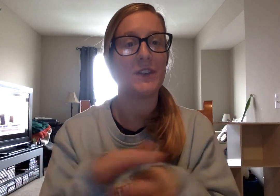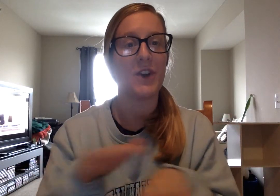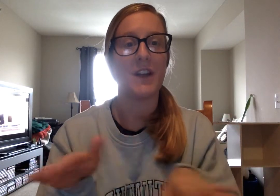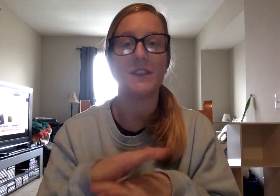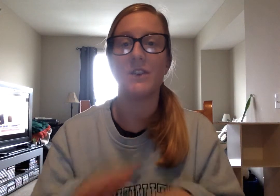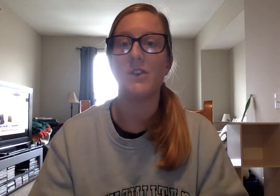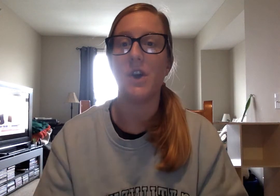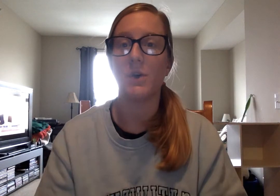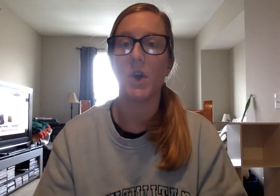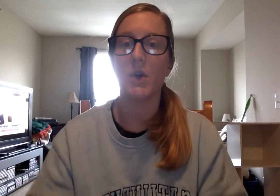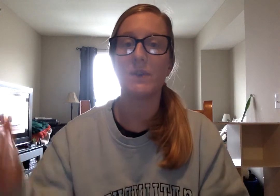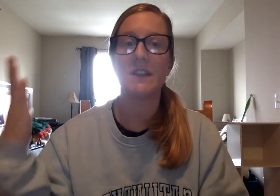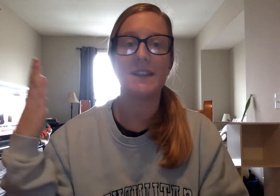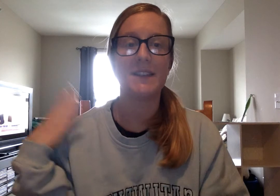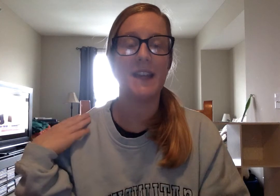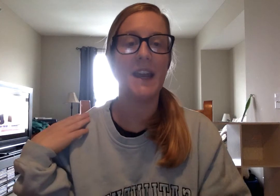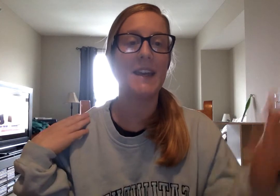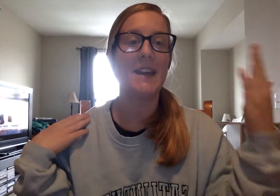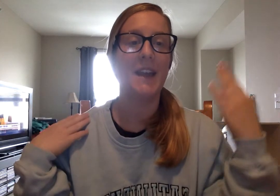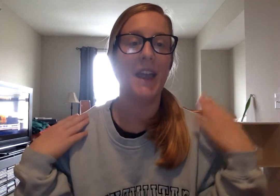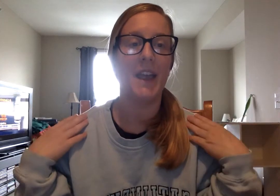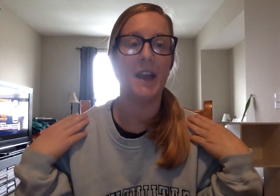Crisscross, no goes. Stand, hand.